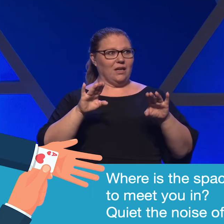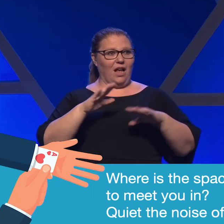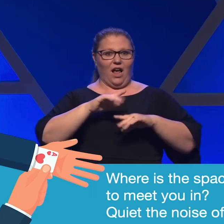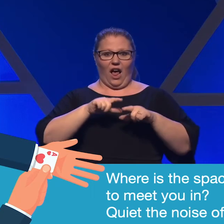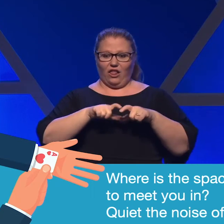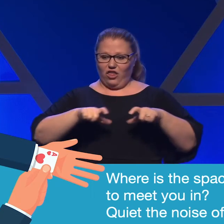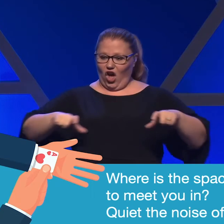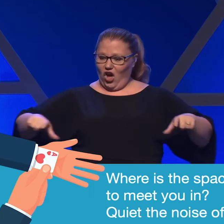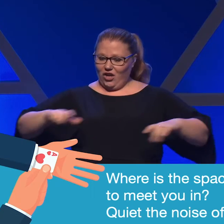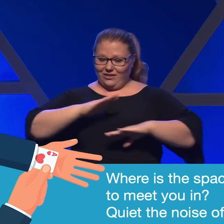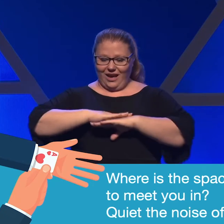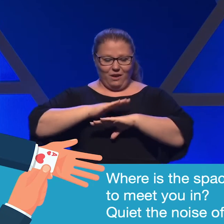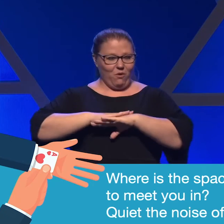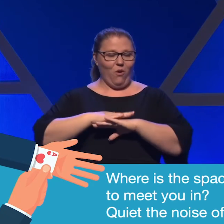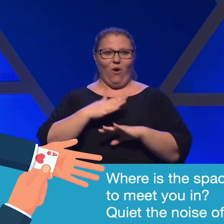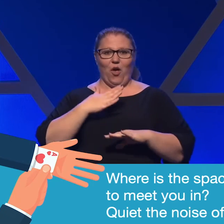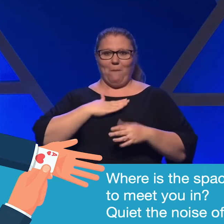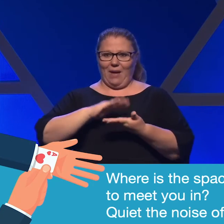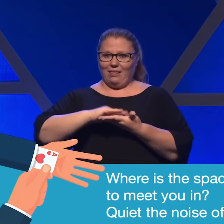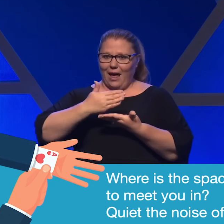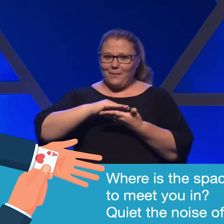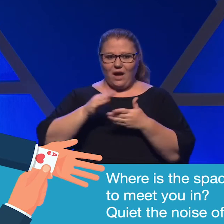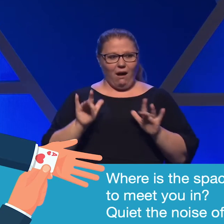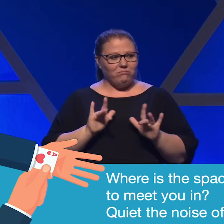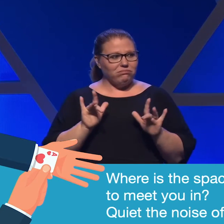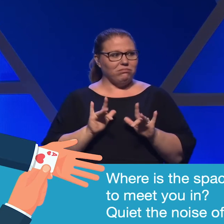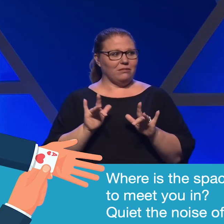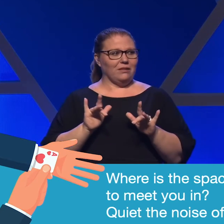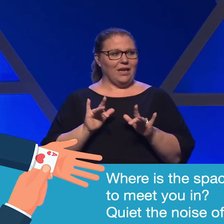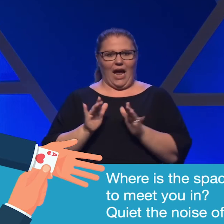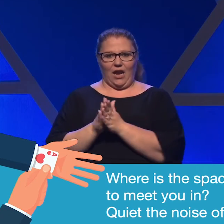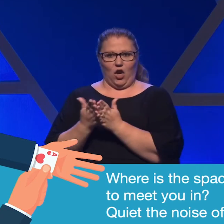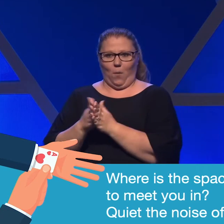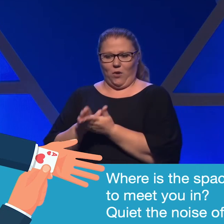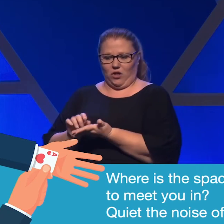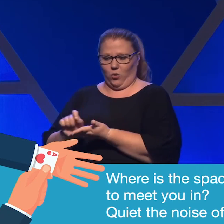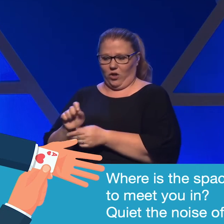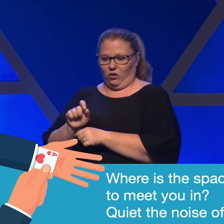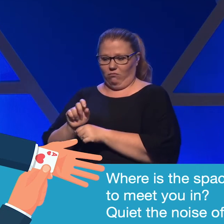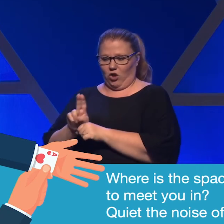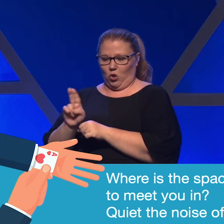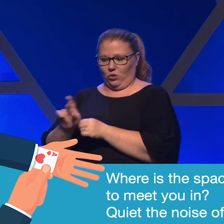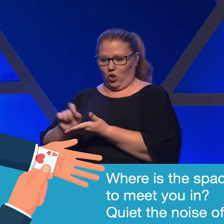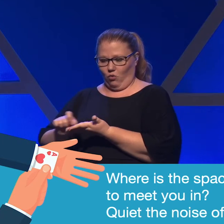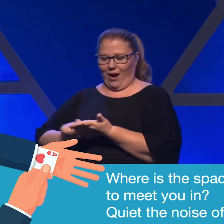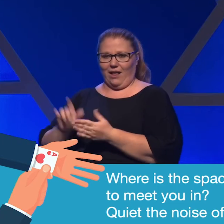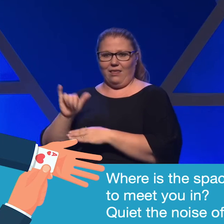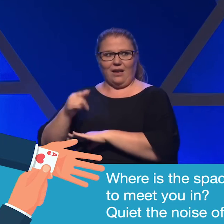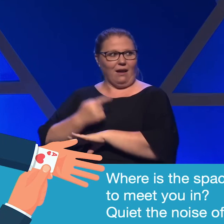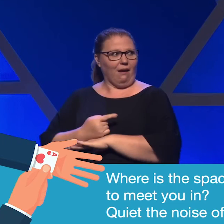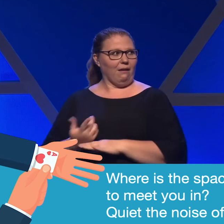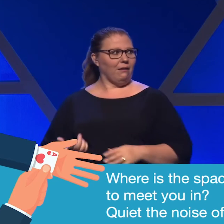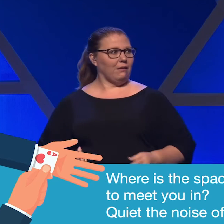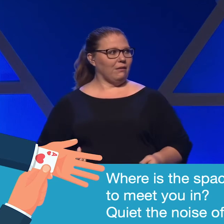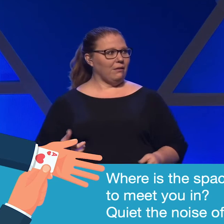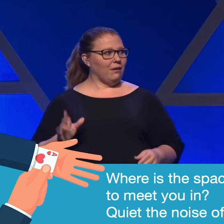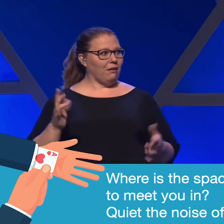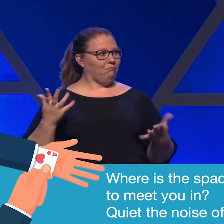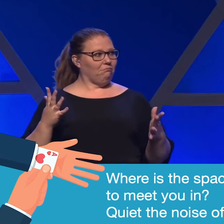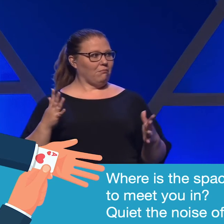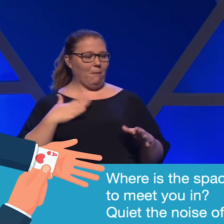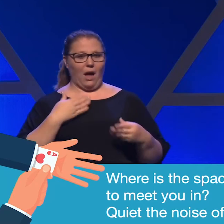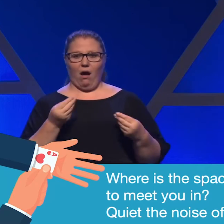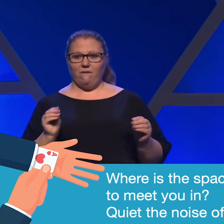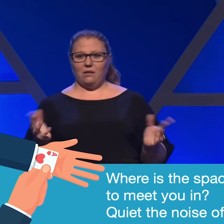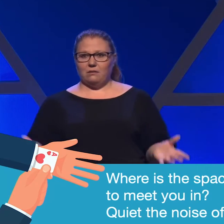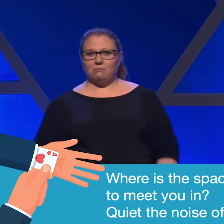my laptop, and some notebook that I would use for that day to write in. That's what was my office.